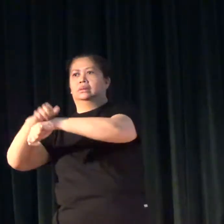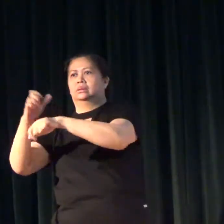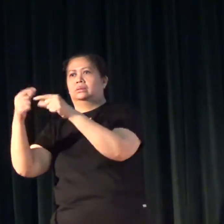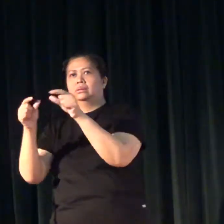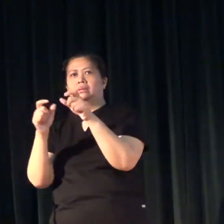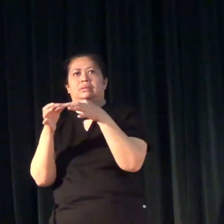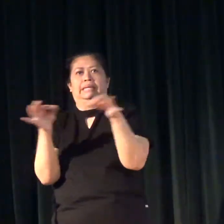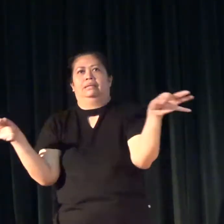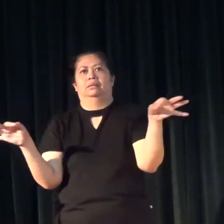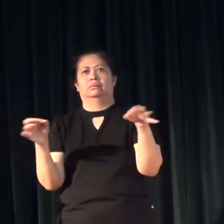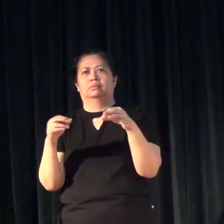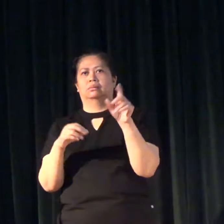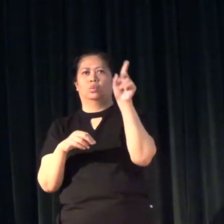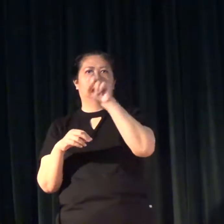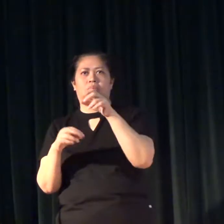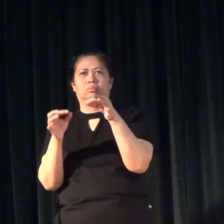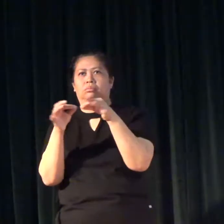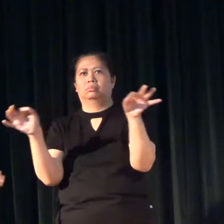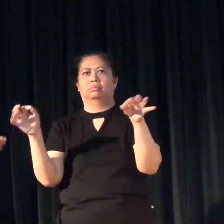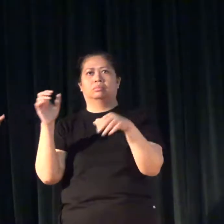sentence, or request one.